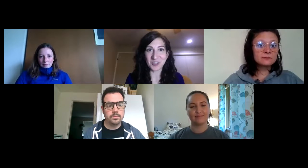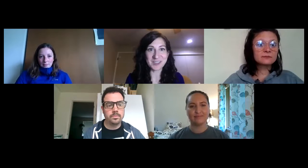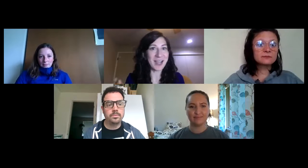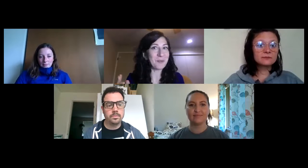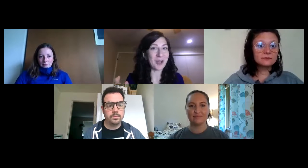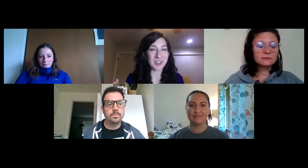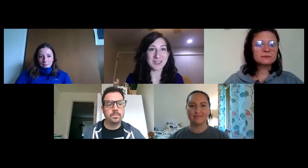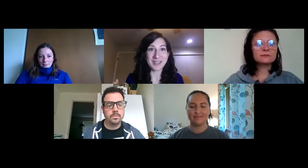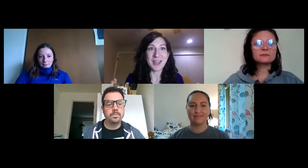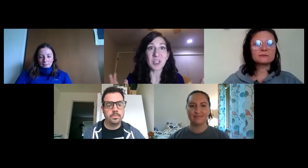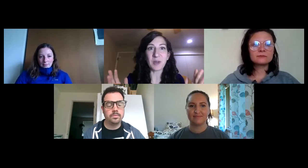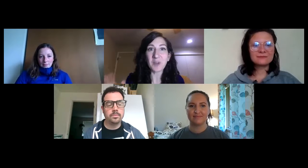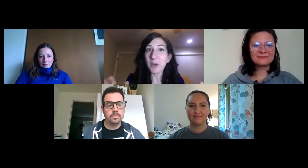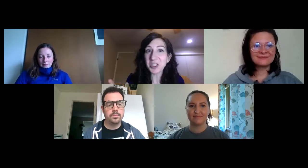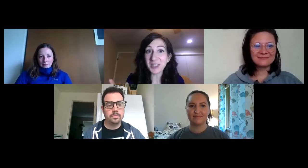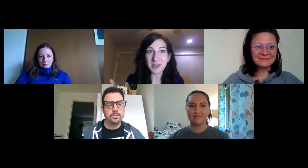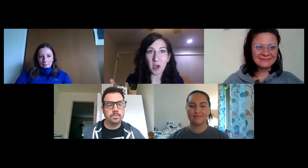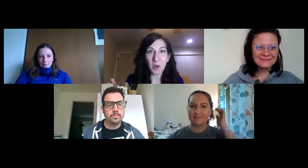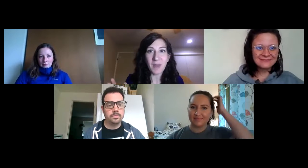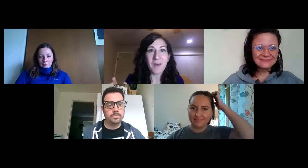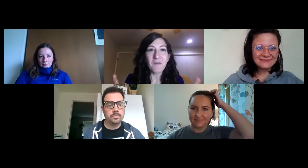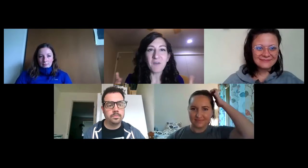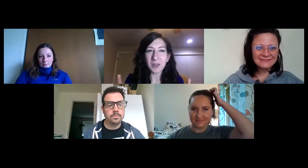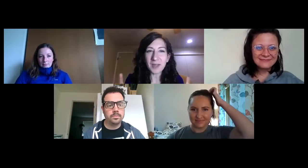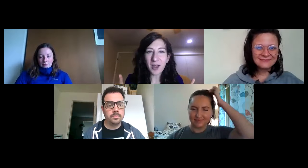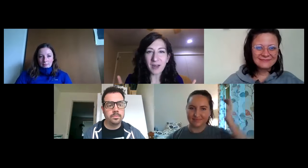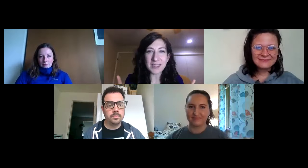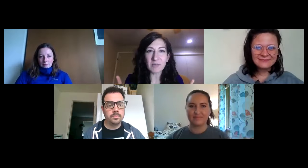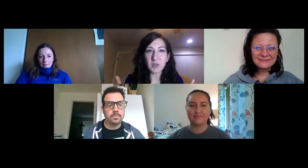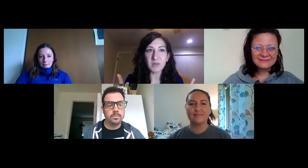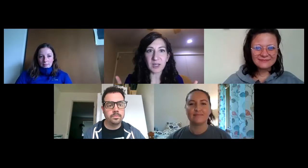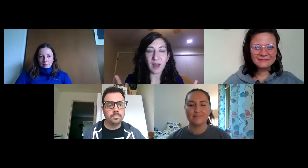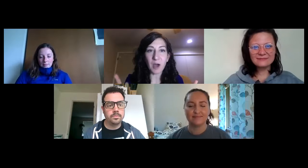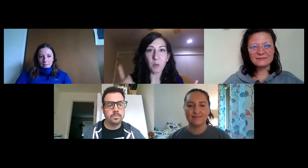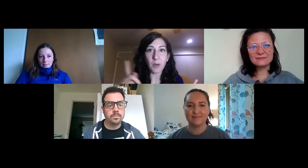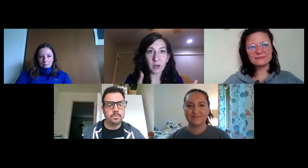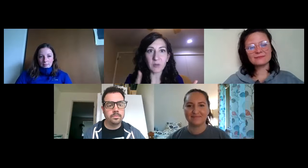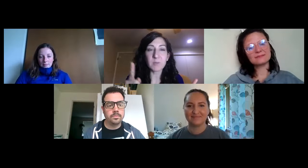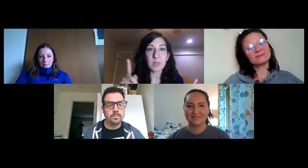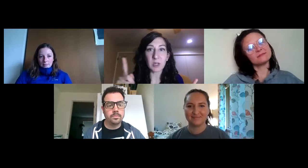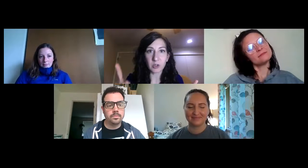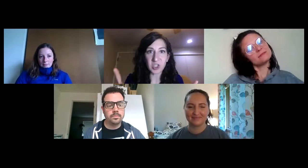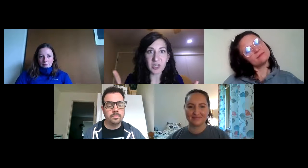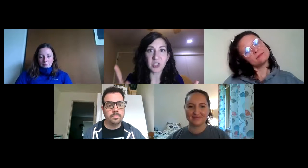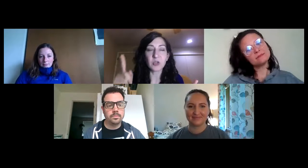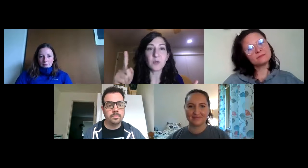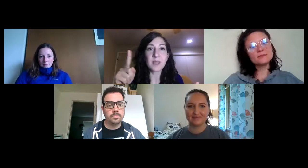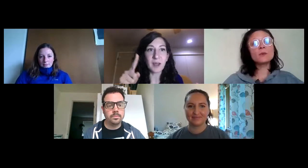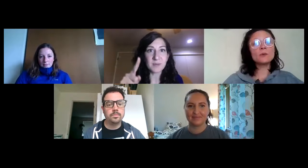just kind of watching and seeing. So if you're watching this at home, follow along and see if you can figure out where the mirror changes, who becomes